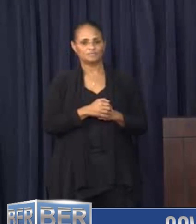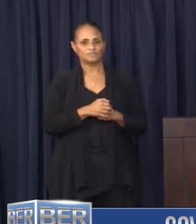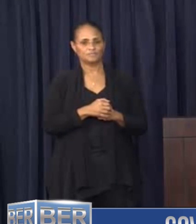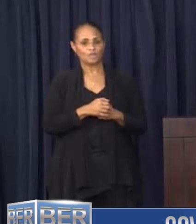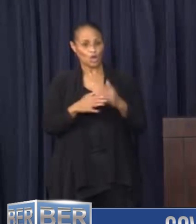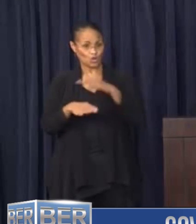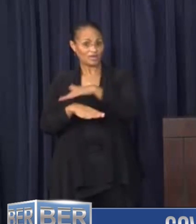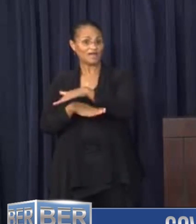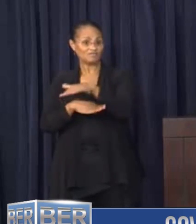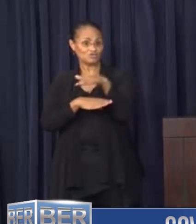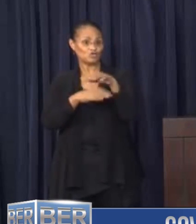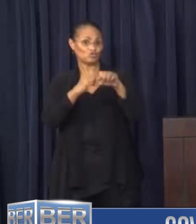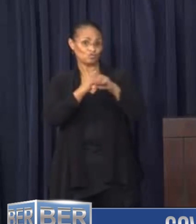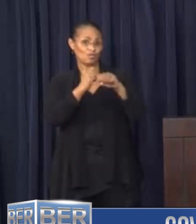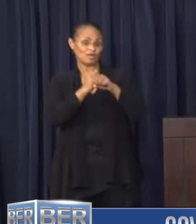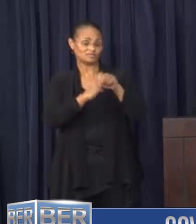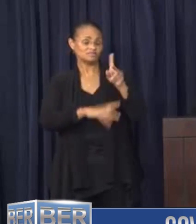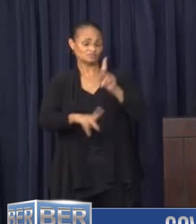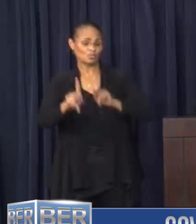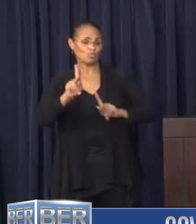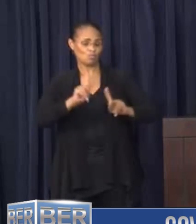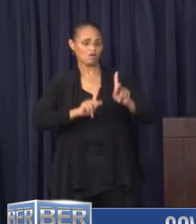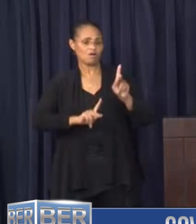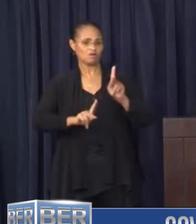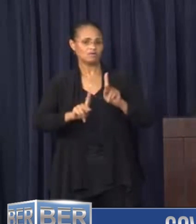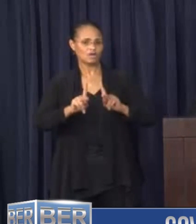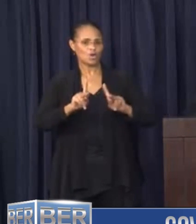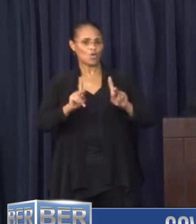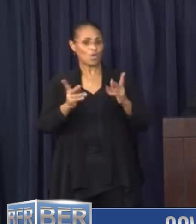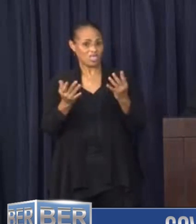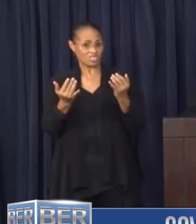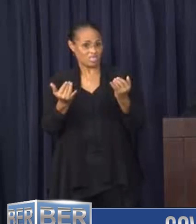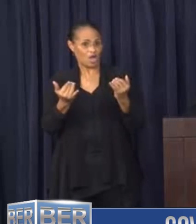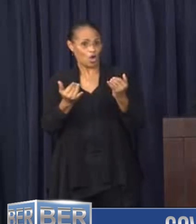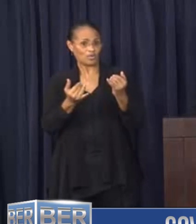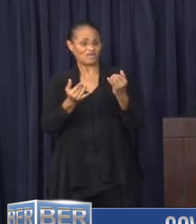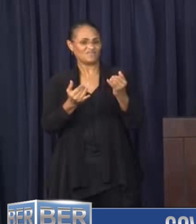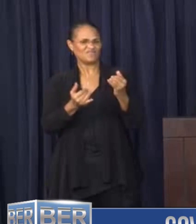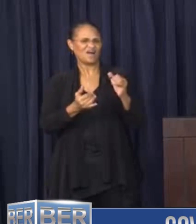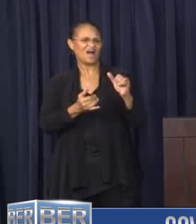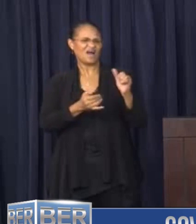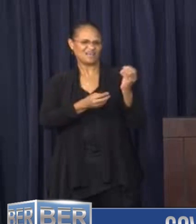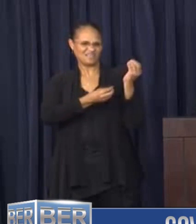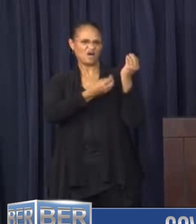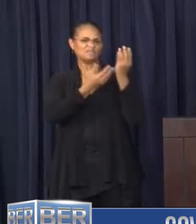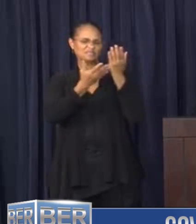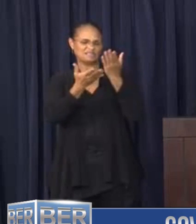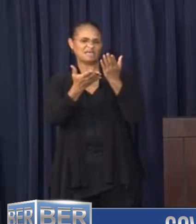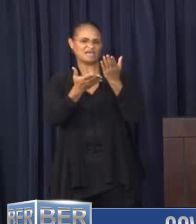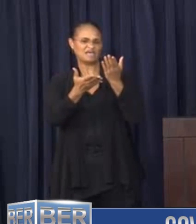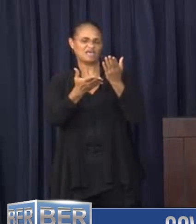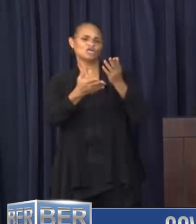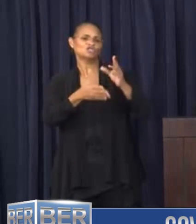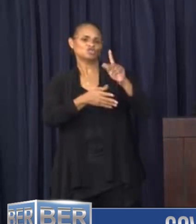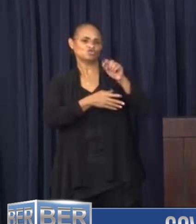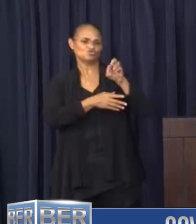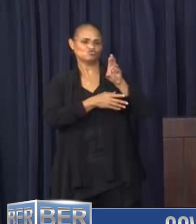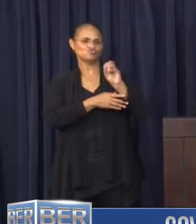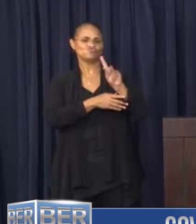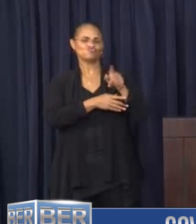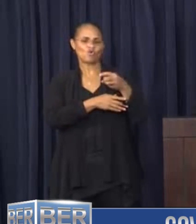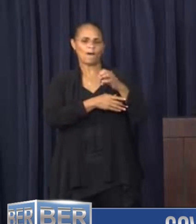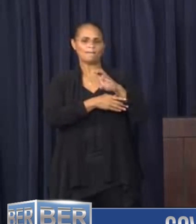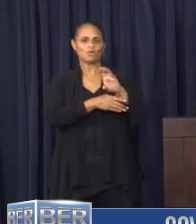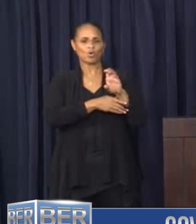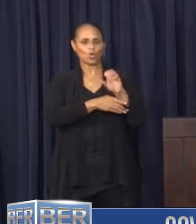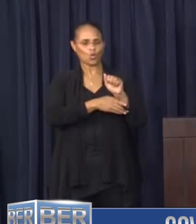Good afternoon to the press corps. We are here to provide another update with reference to Tropical Storm Derry following